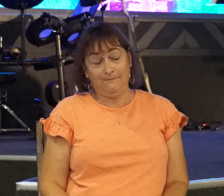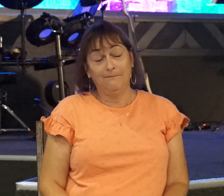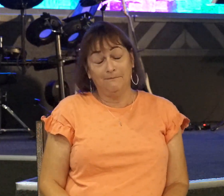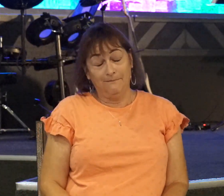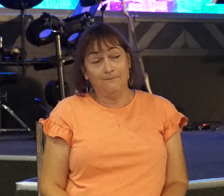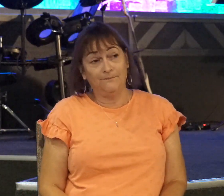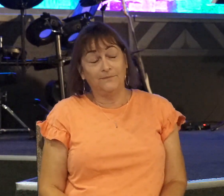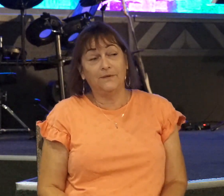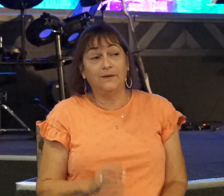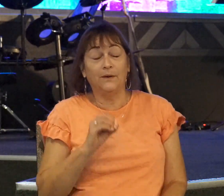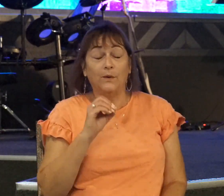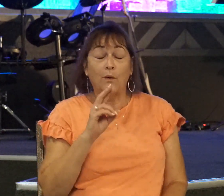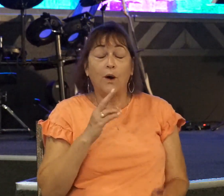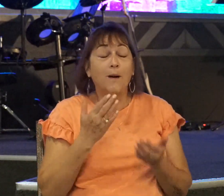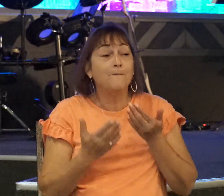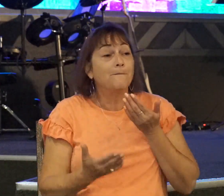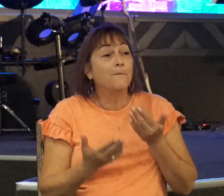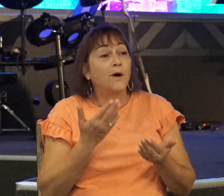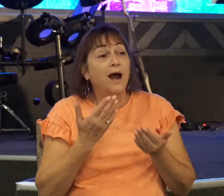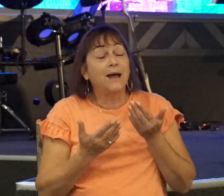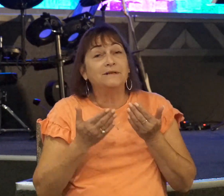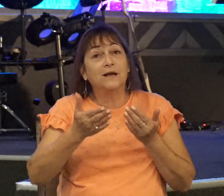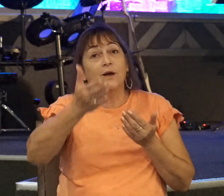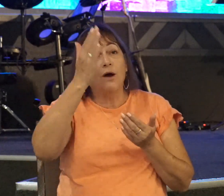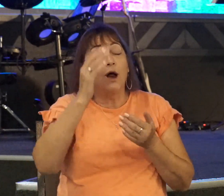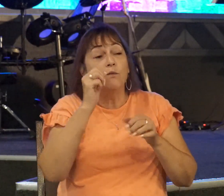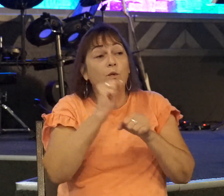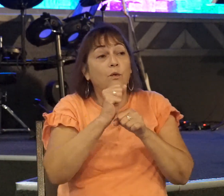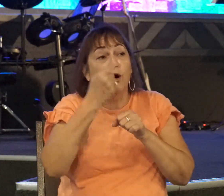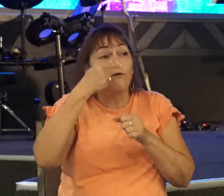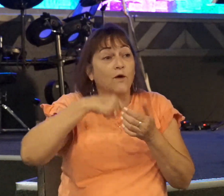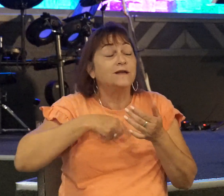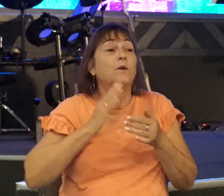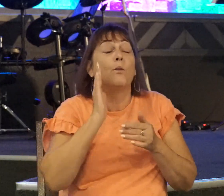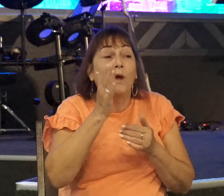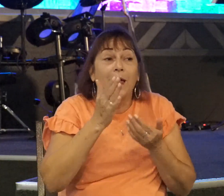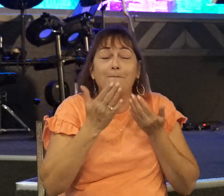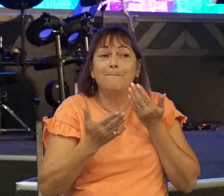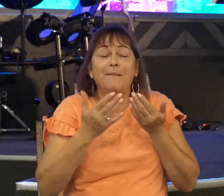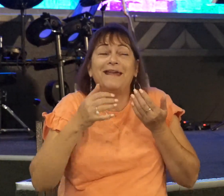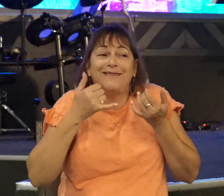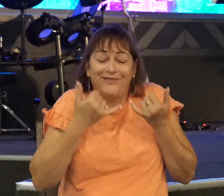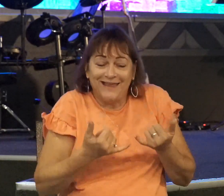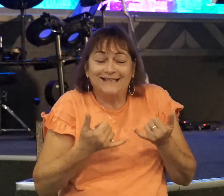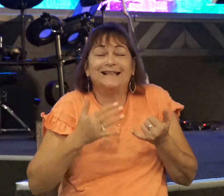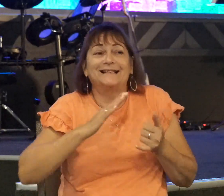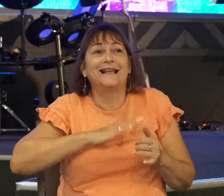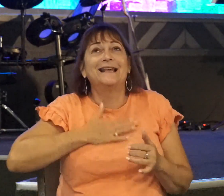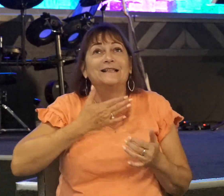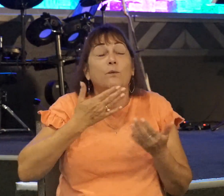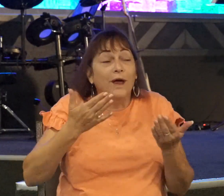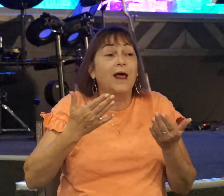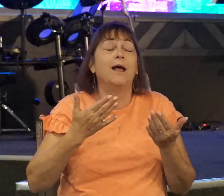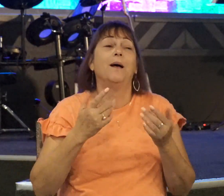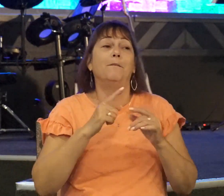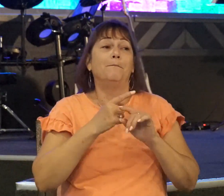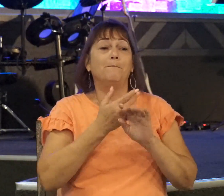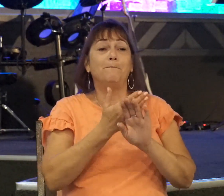Or perhaps God will work for us. Perhaps this is his will. Before we just rush